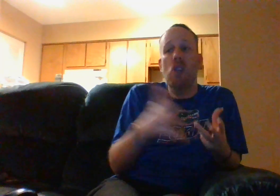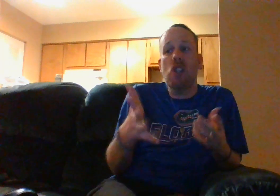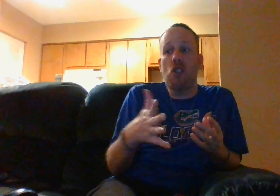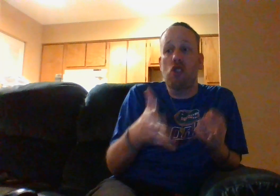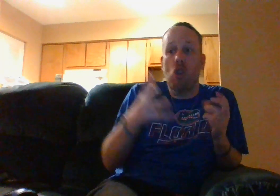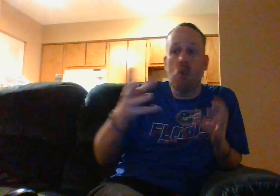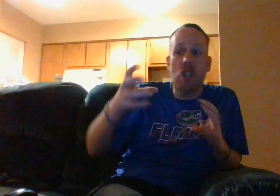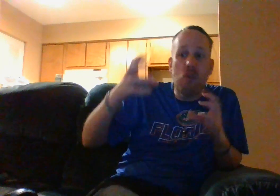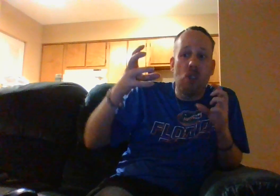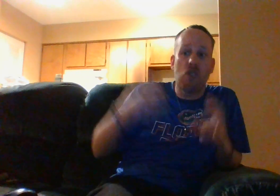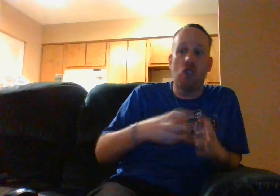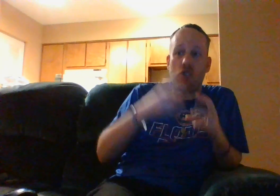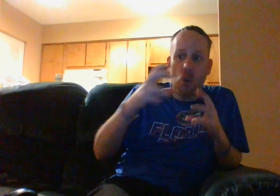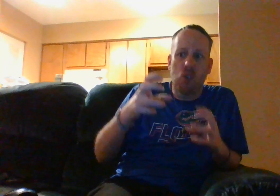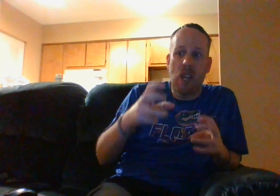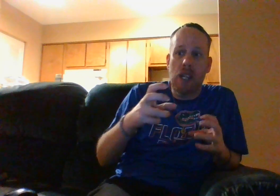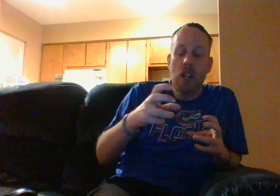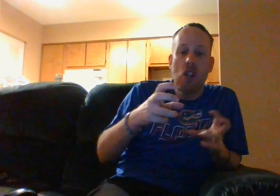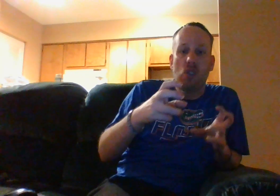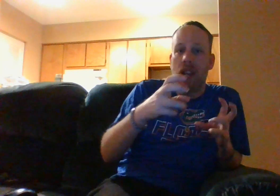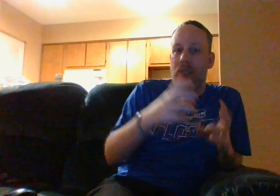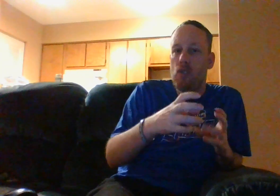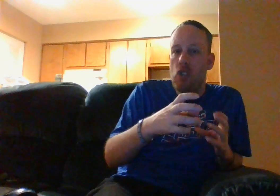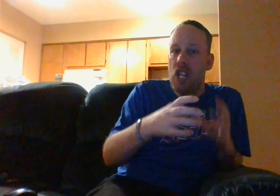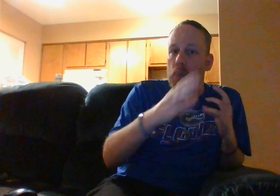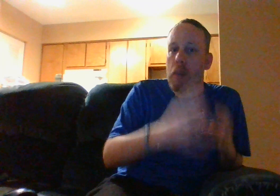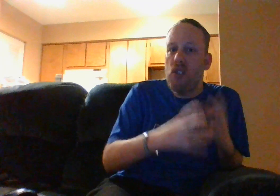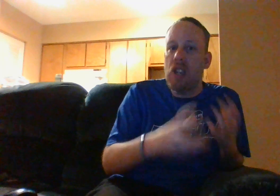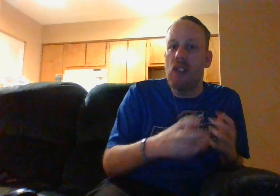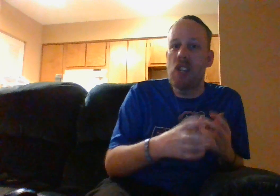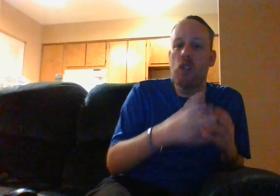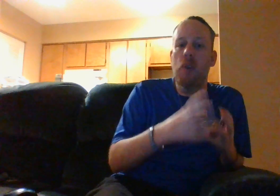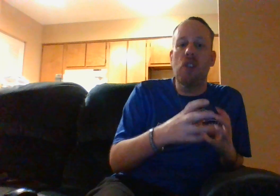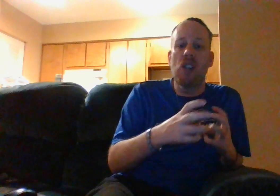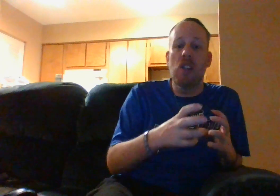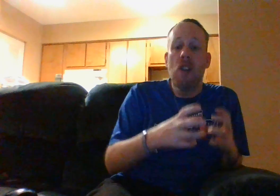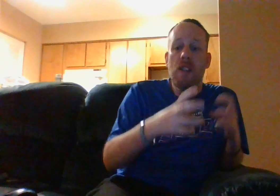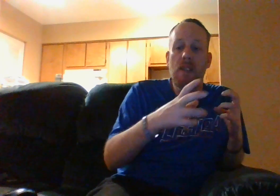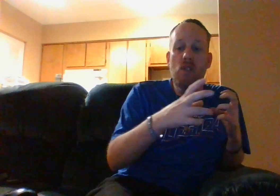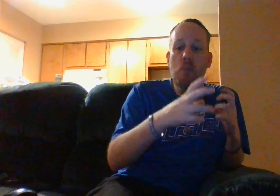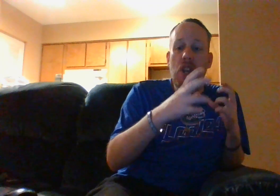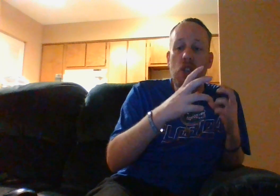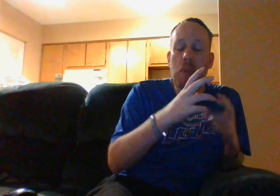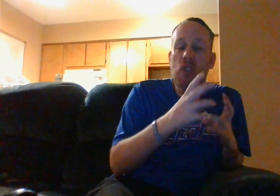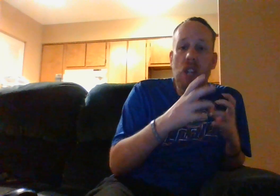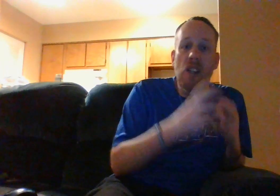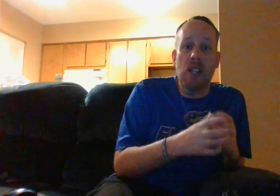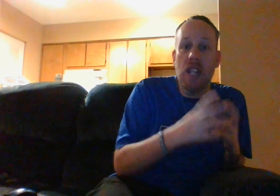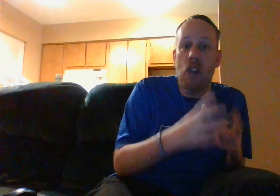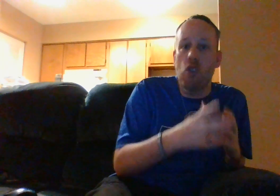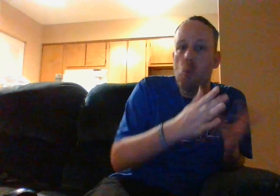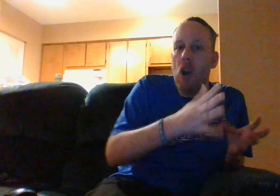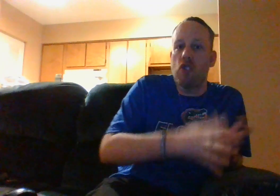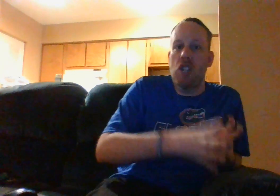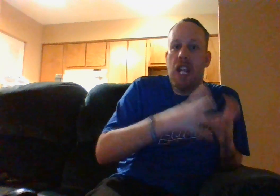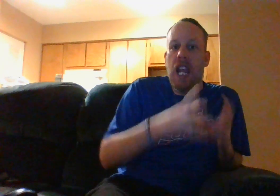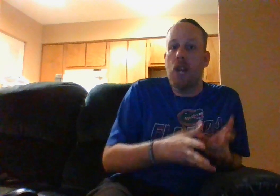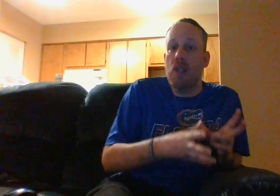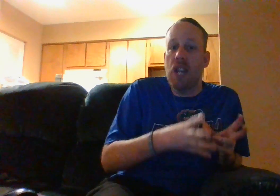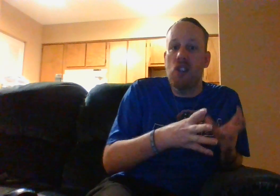really does shows it really just shows like like it's basically kind of like it's basically kind like you it's basically kind of like yeah you're watching an anime that